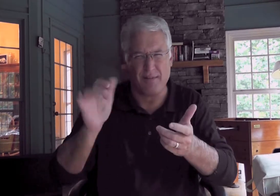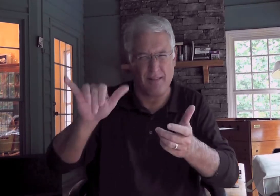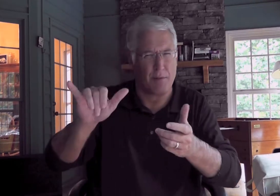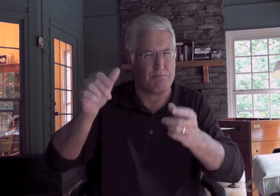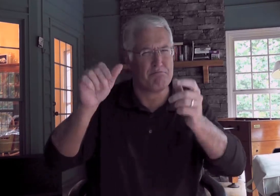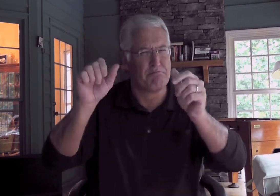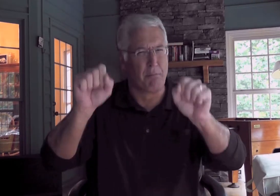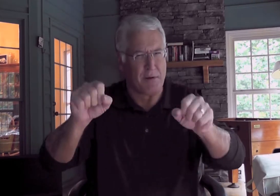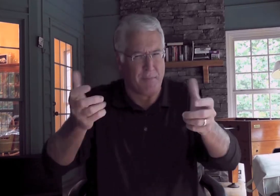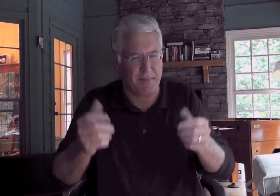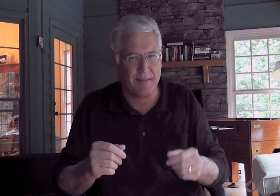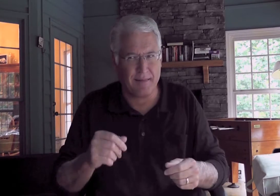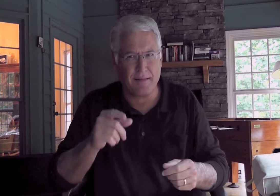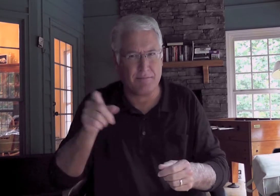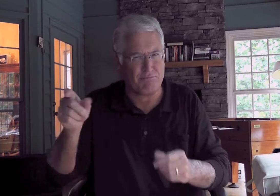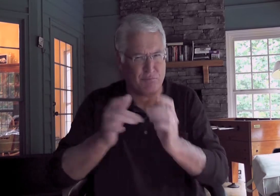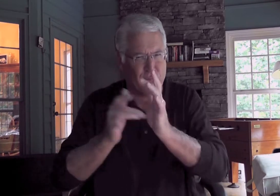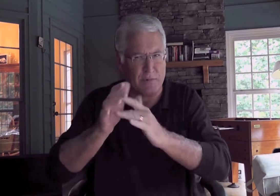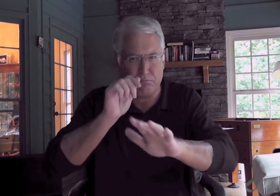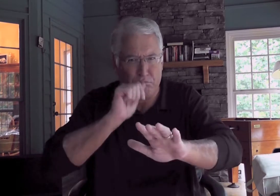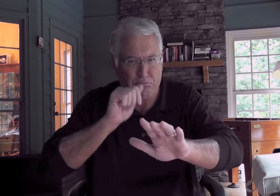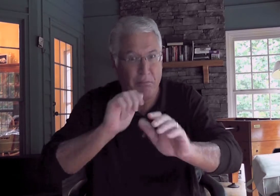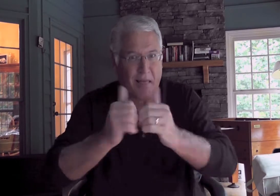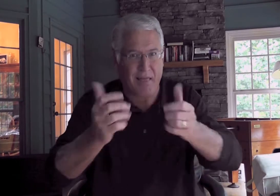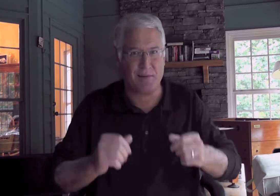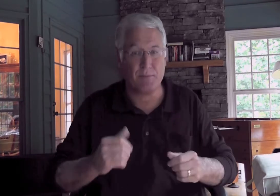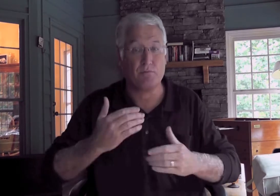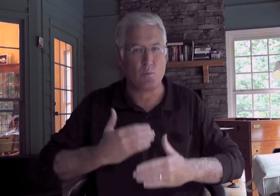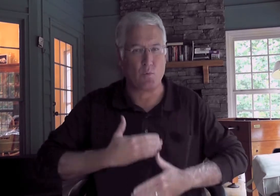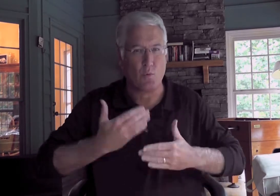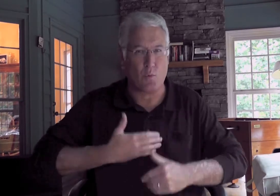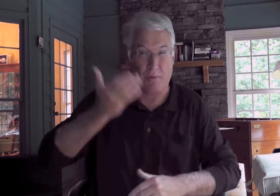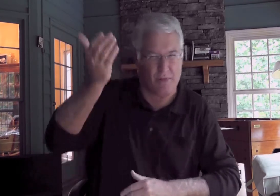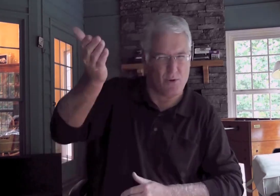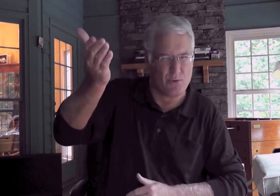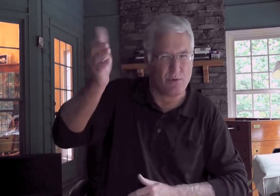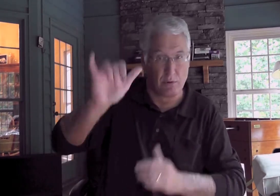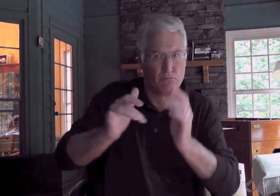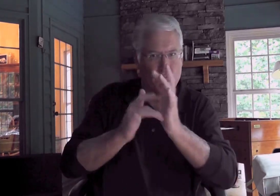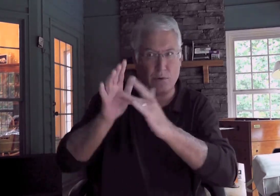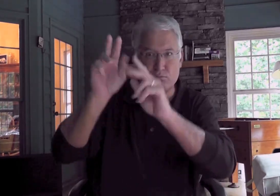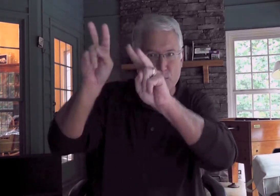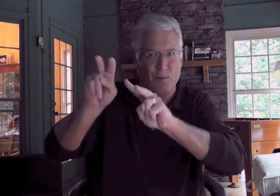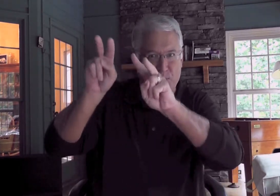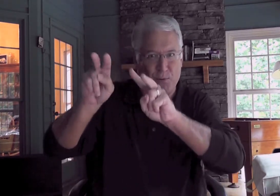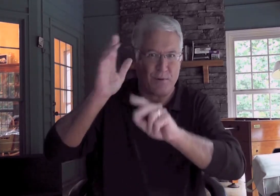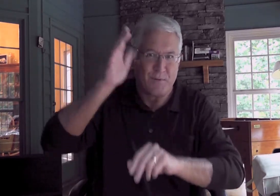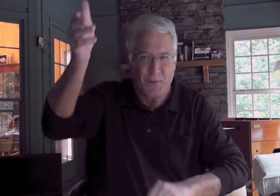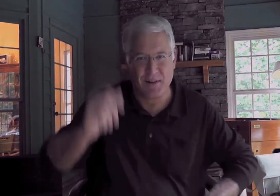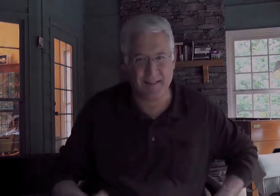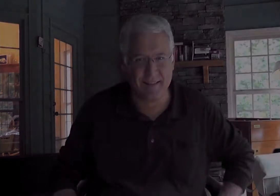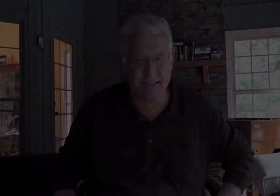cross. And how did he do that? Well, he was joyful because he could look to the future.